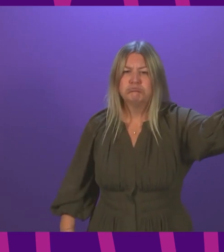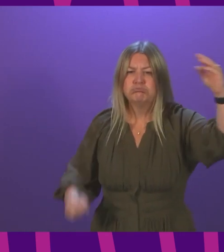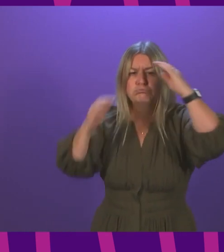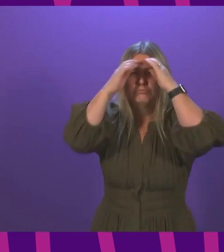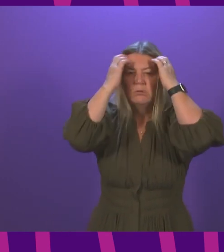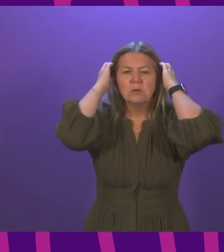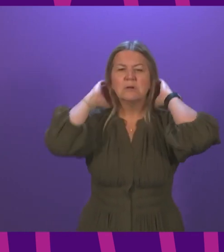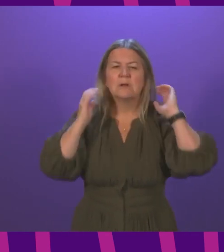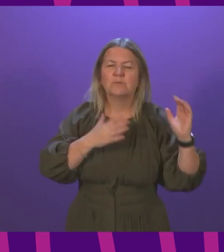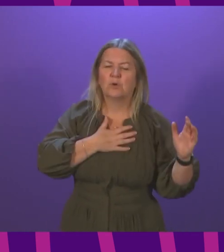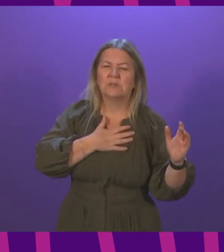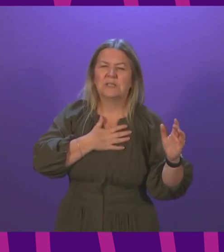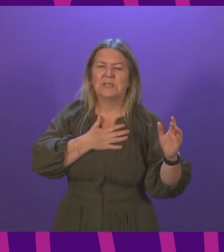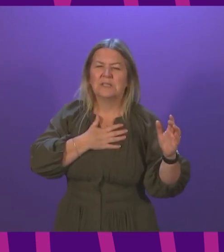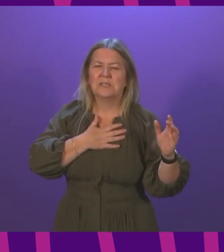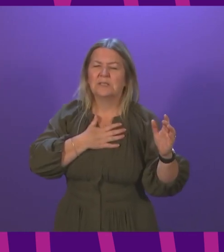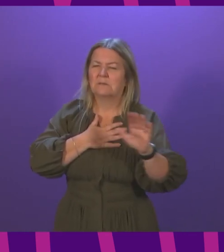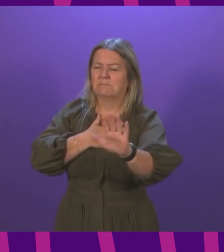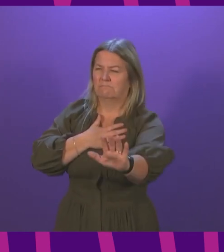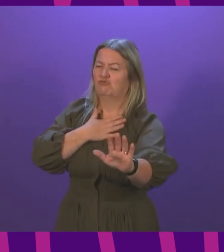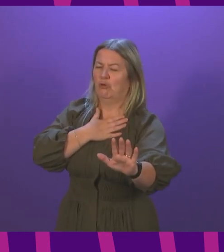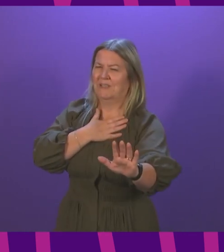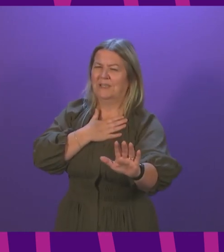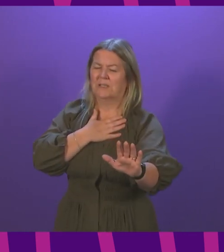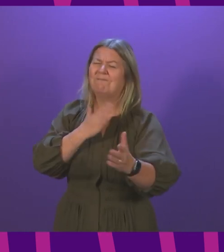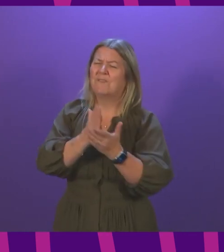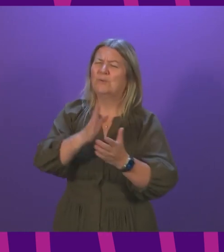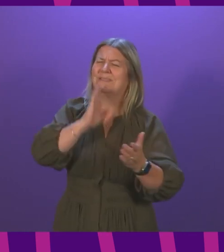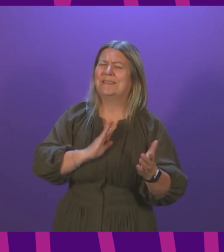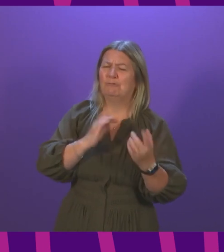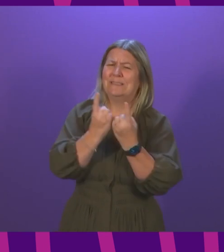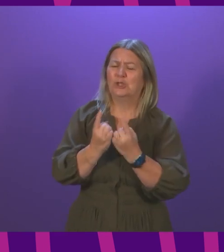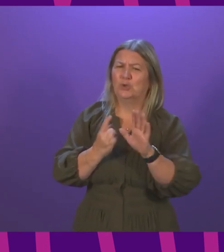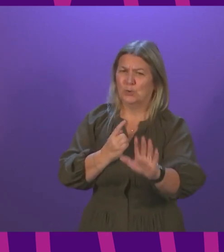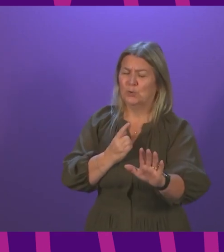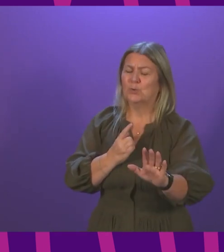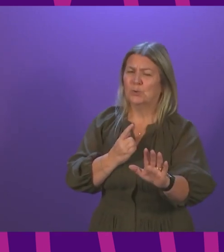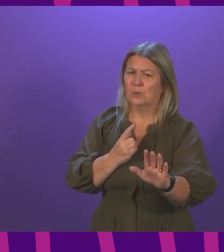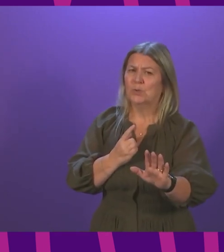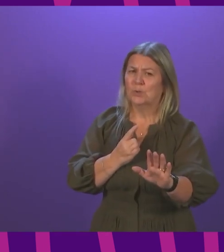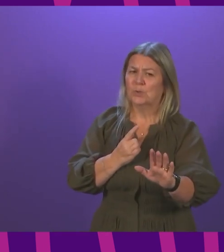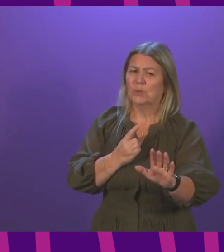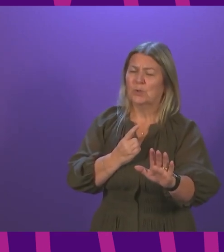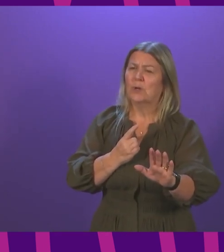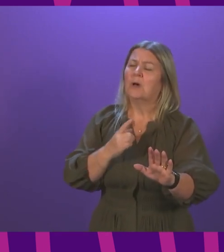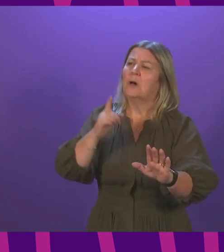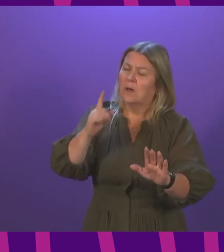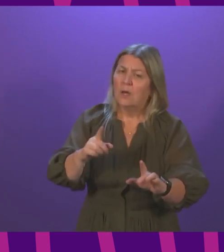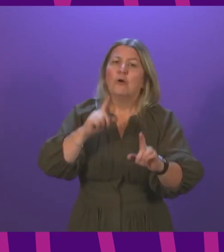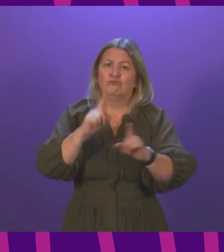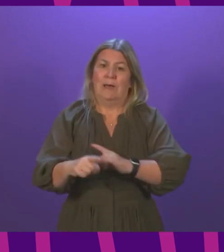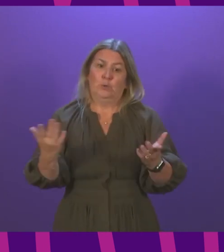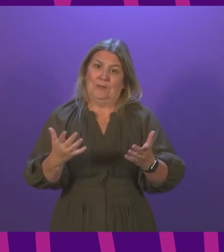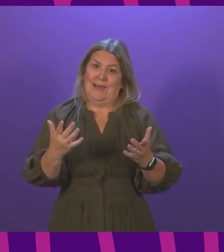This is a really serious issue because I was saying what we are putting